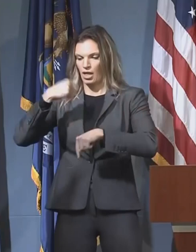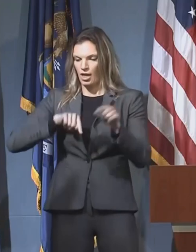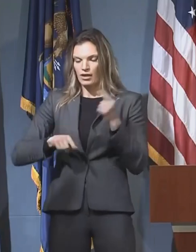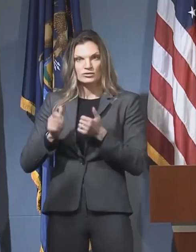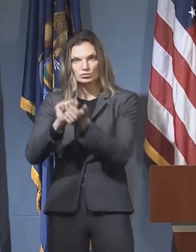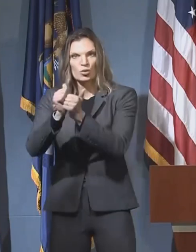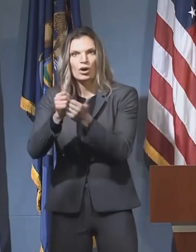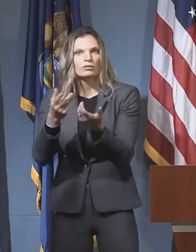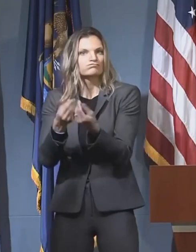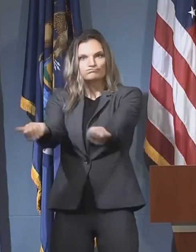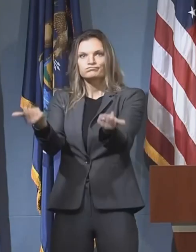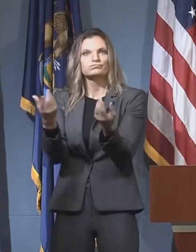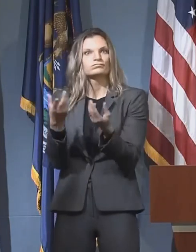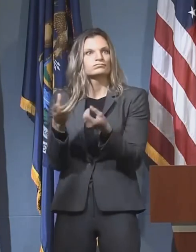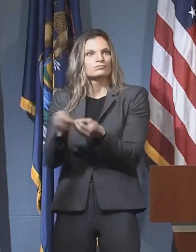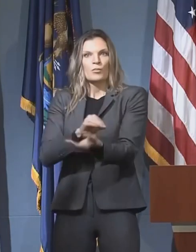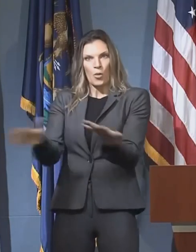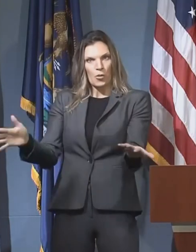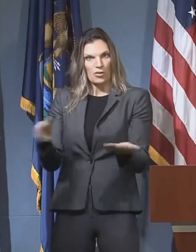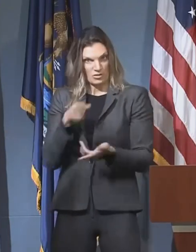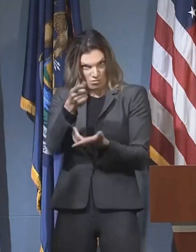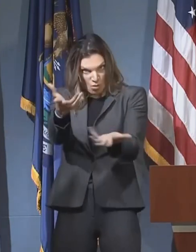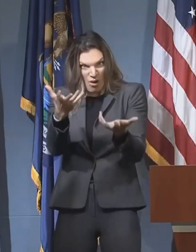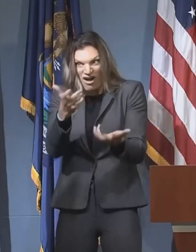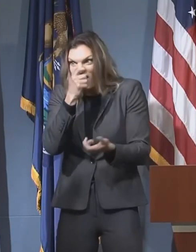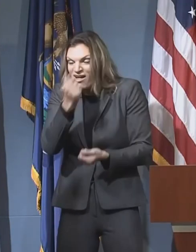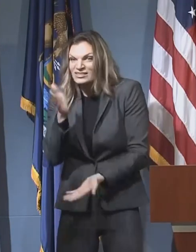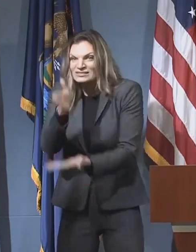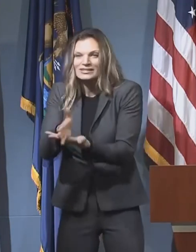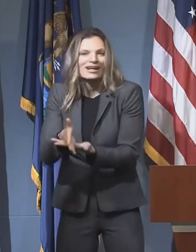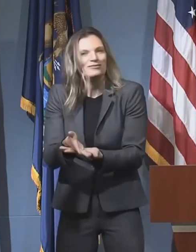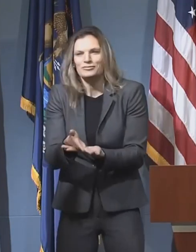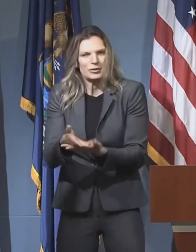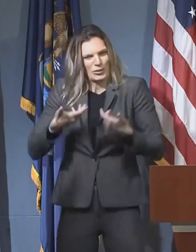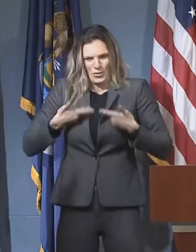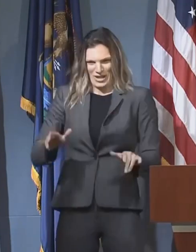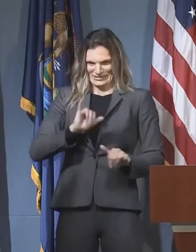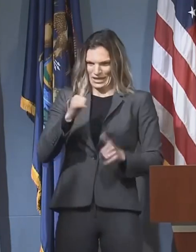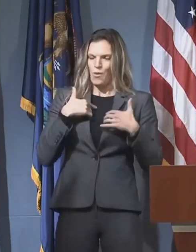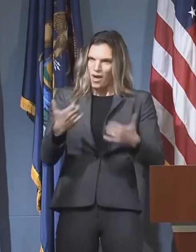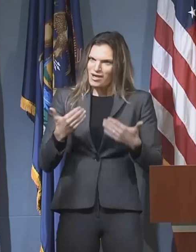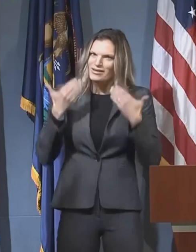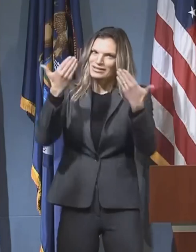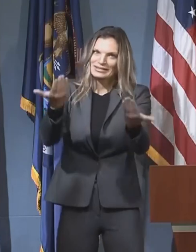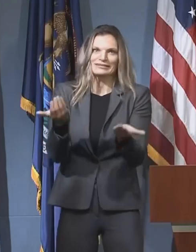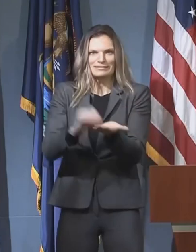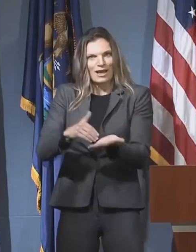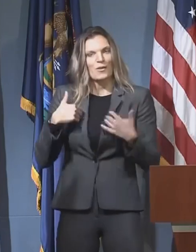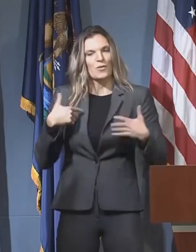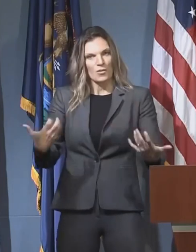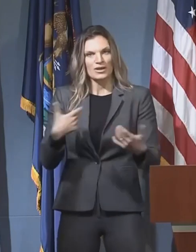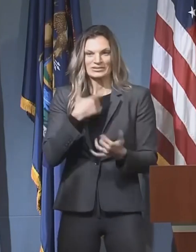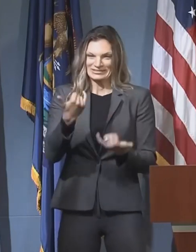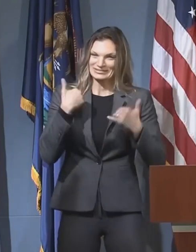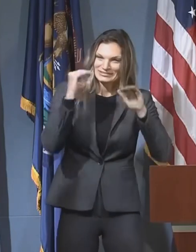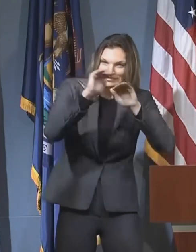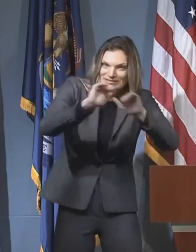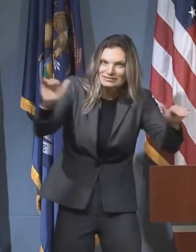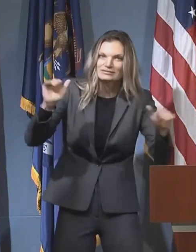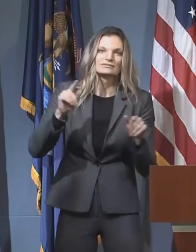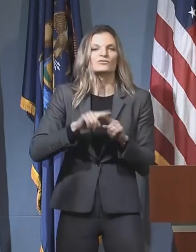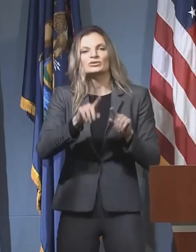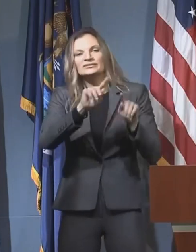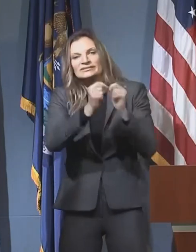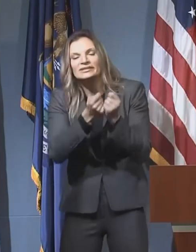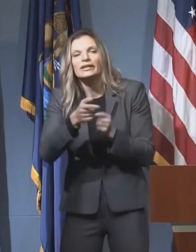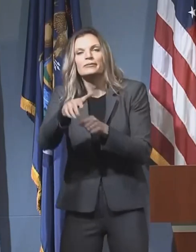And I know none of us wants to, me especially. So we're really imploring districts and leagues,